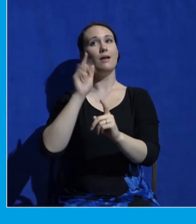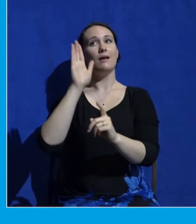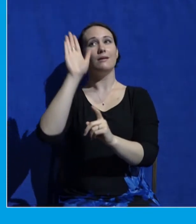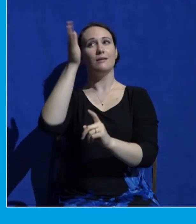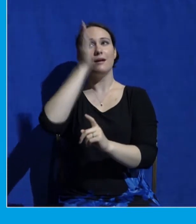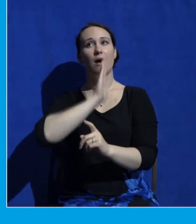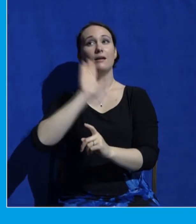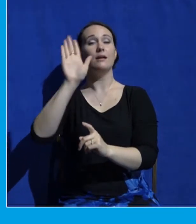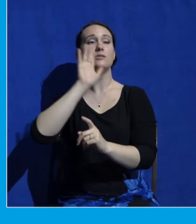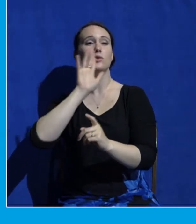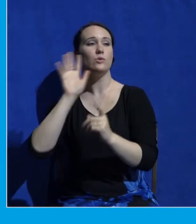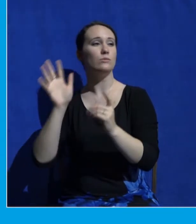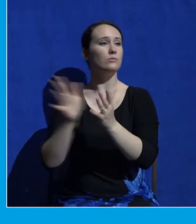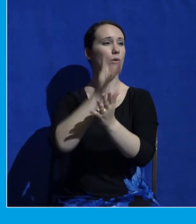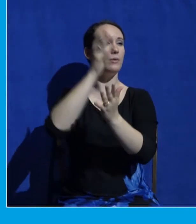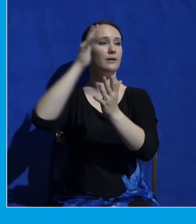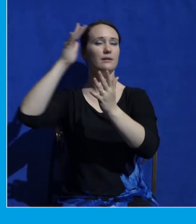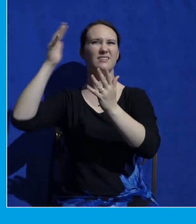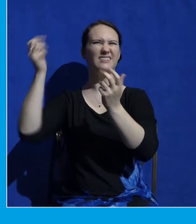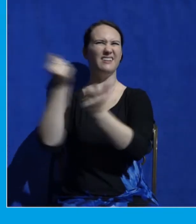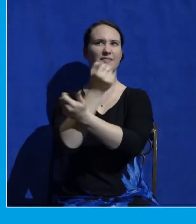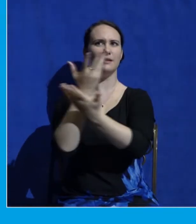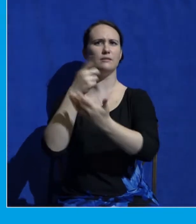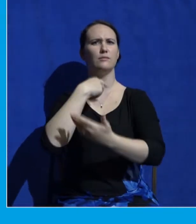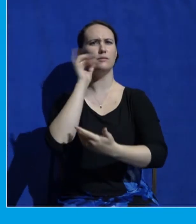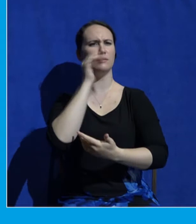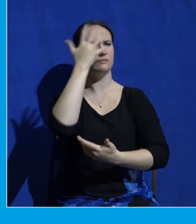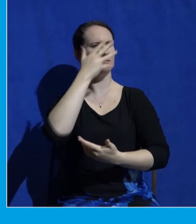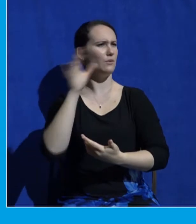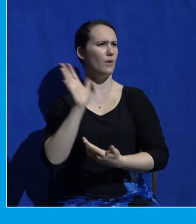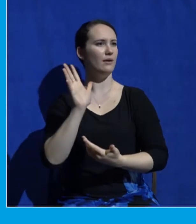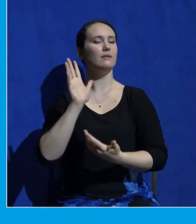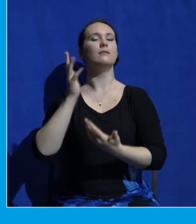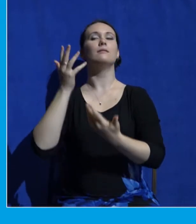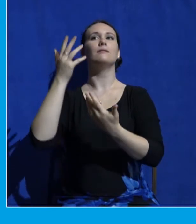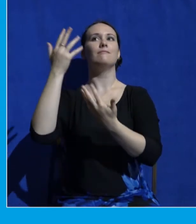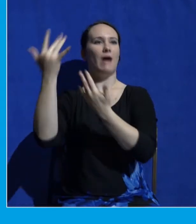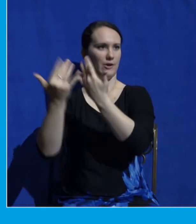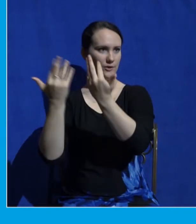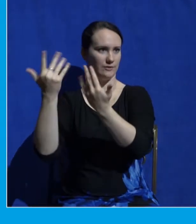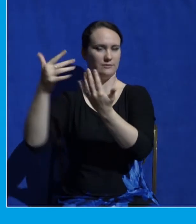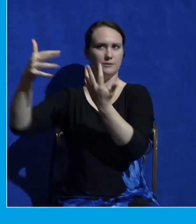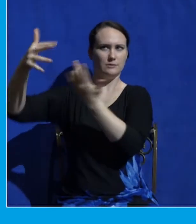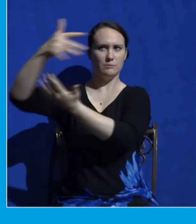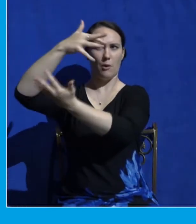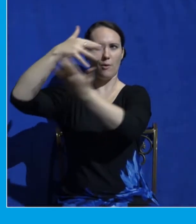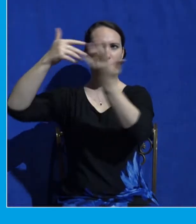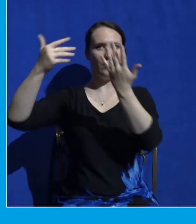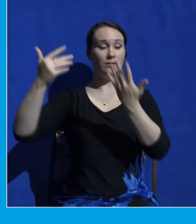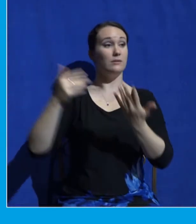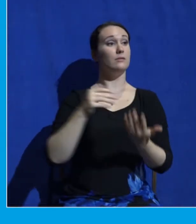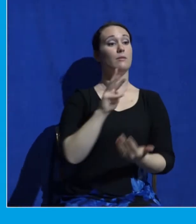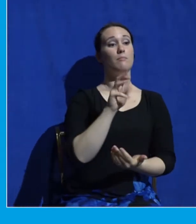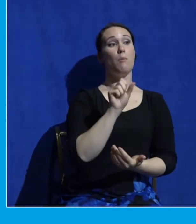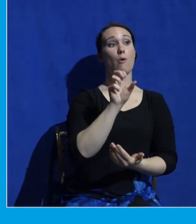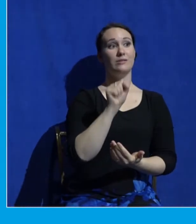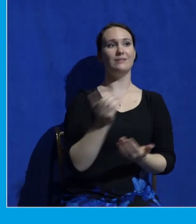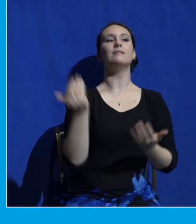of the mountain in the sight of the people of Israel. And Moses entered the cloud and went up on the mountain.